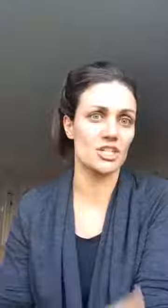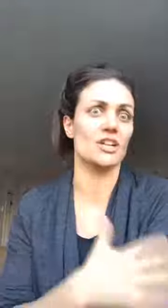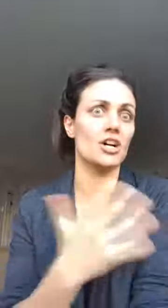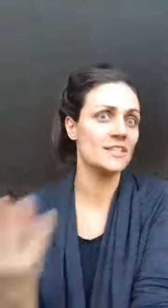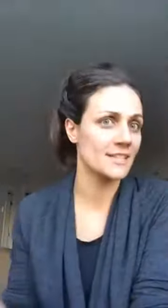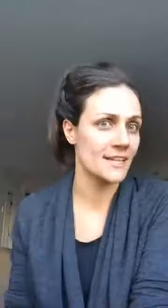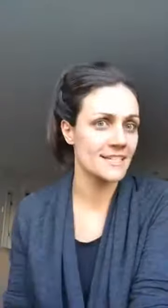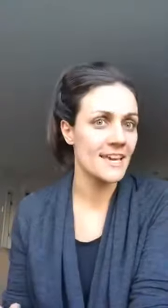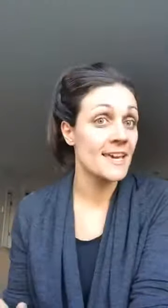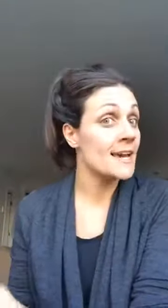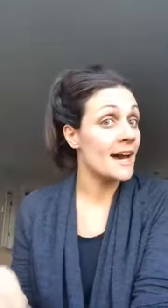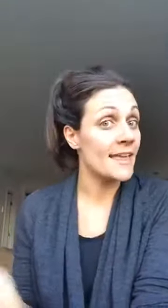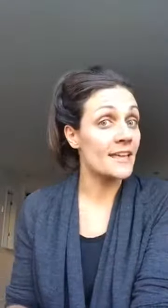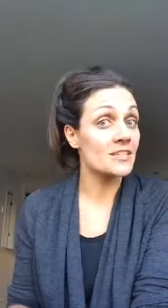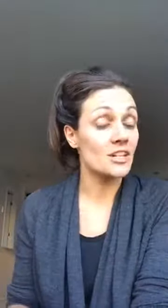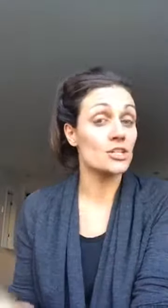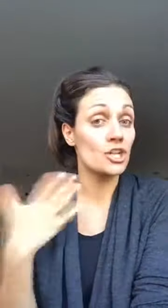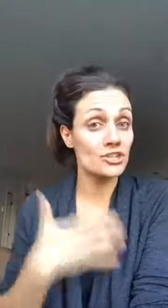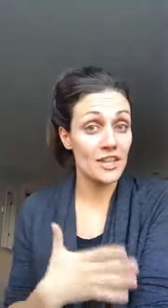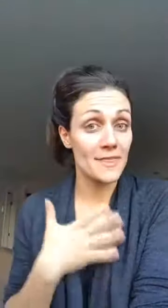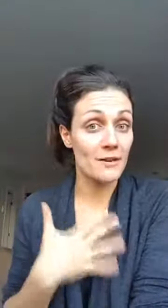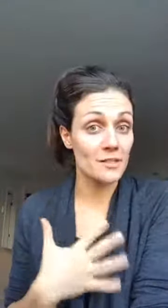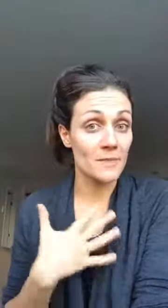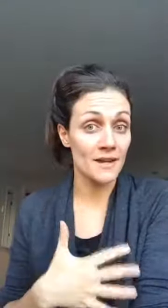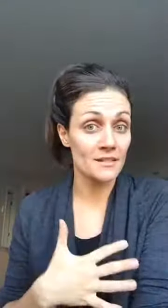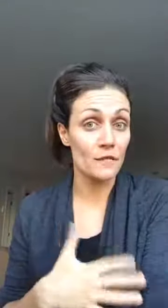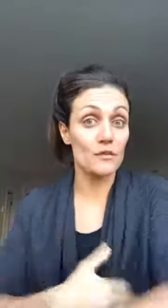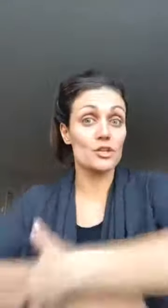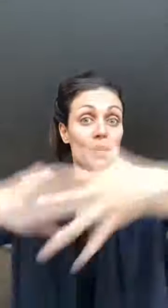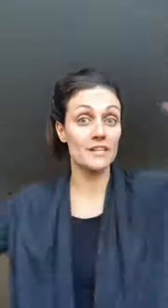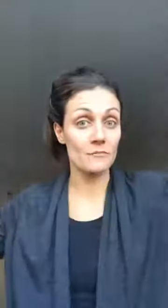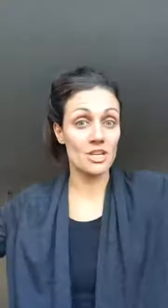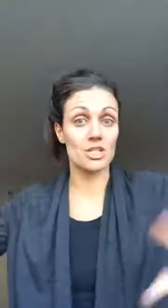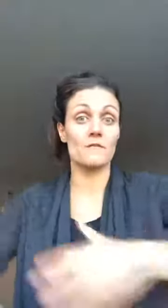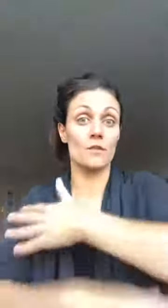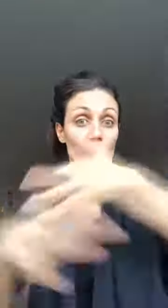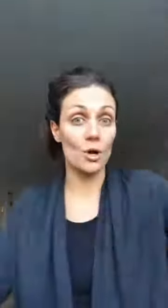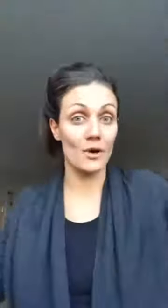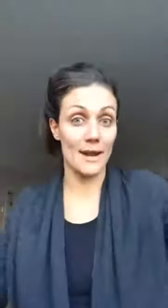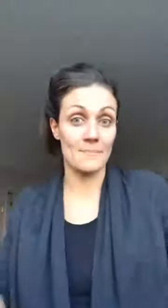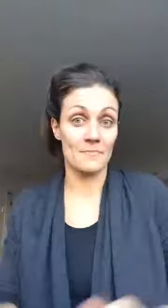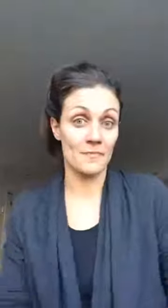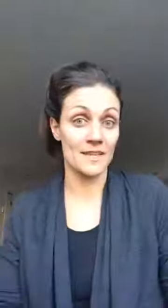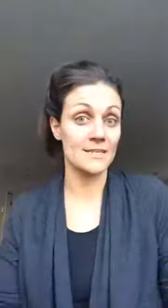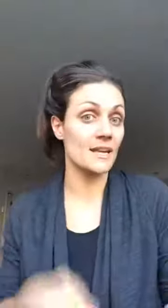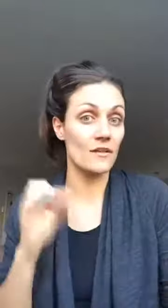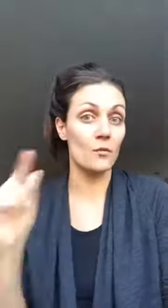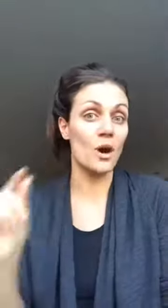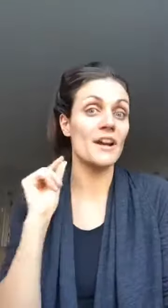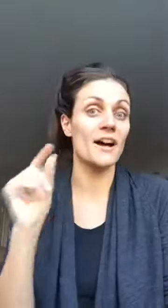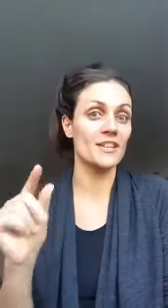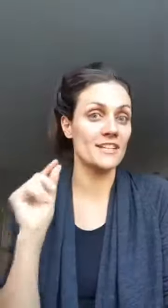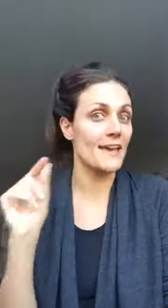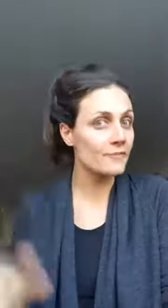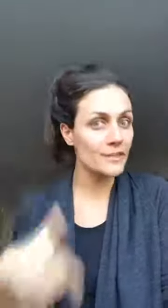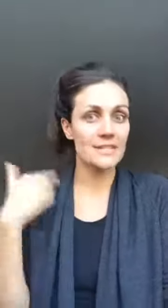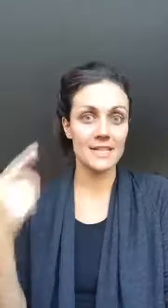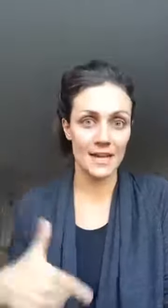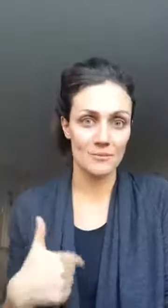at all these clinics i started charging a thousand bucks for the transformation for the program instead of one of because every time you